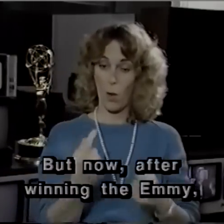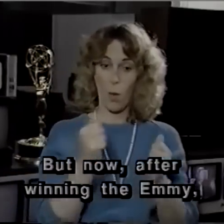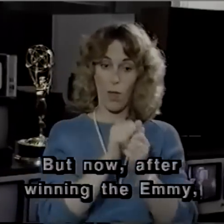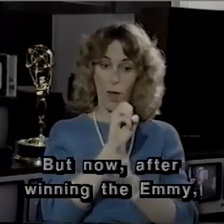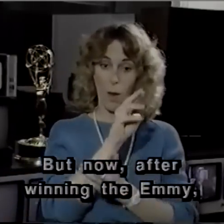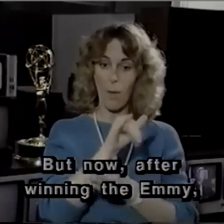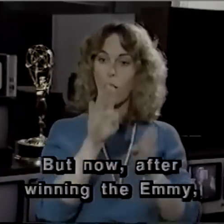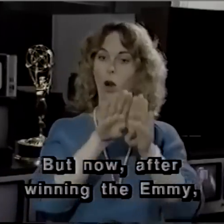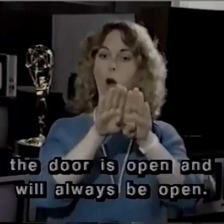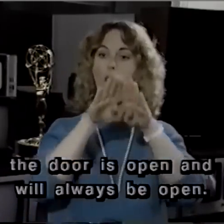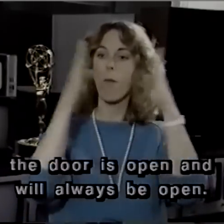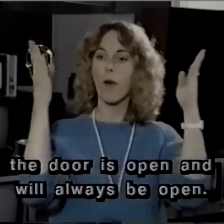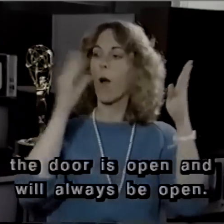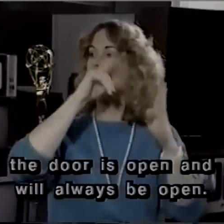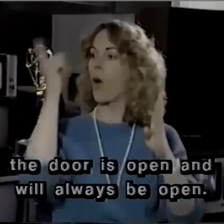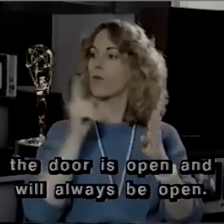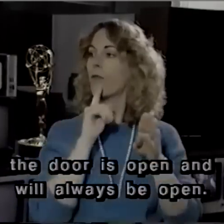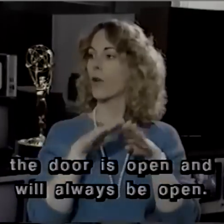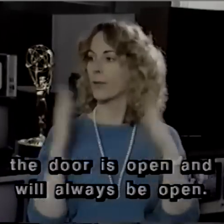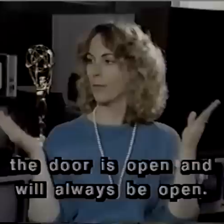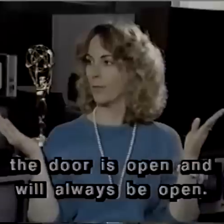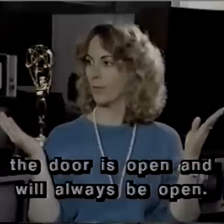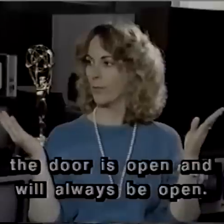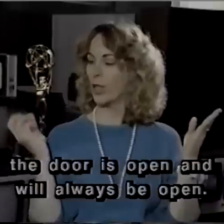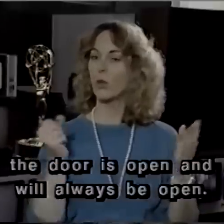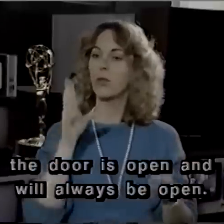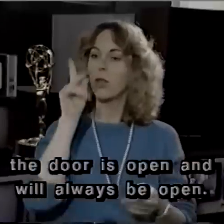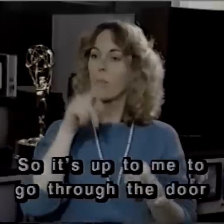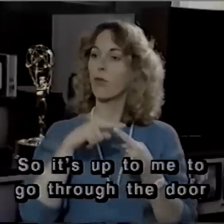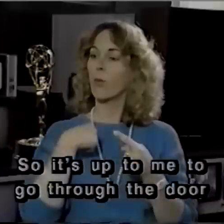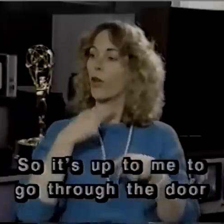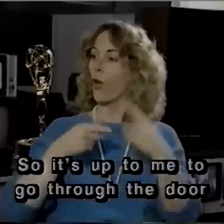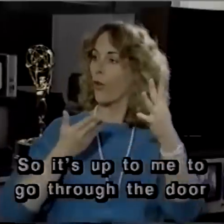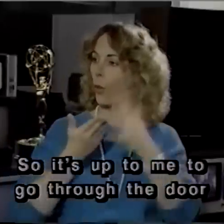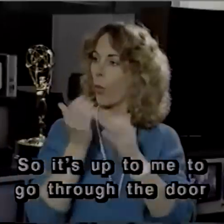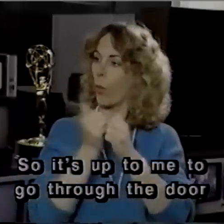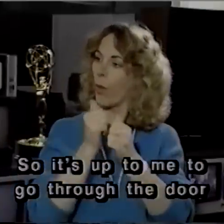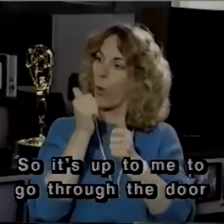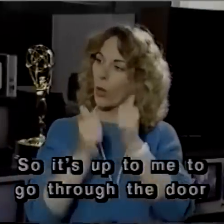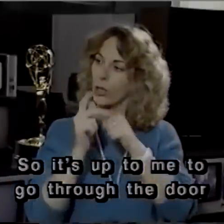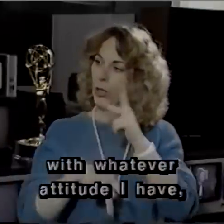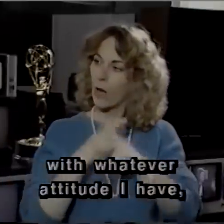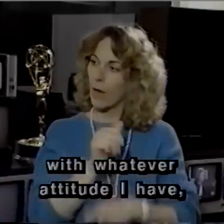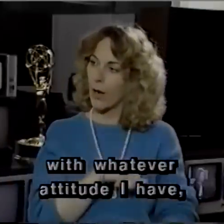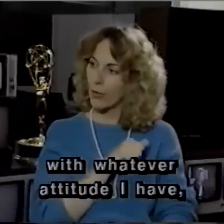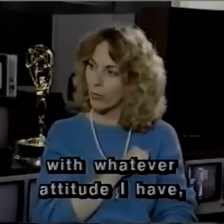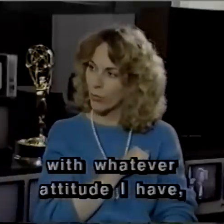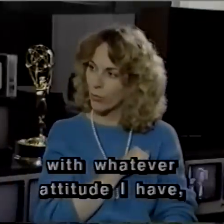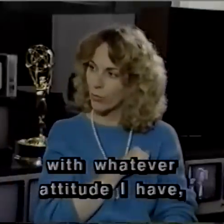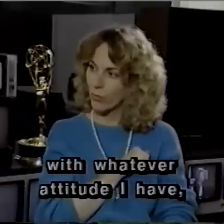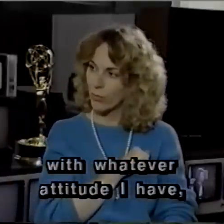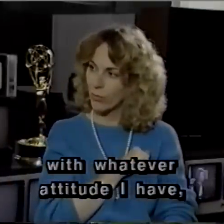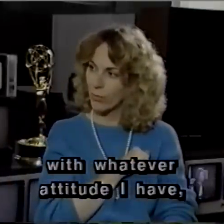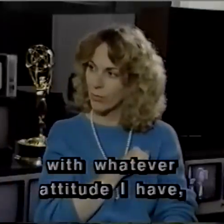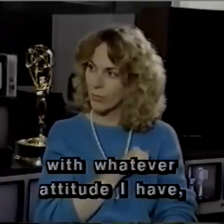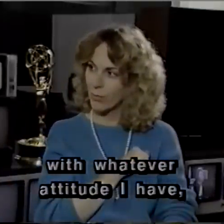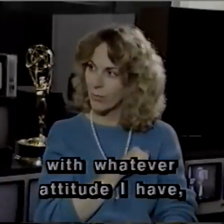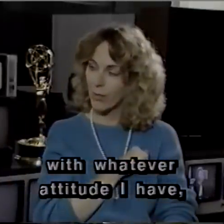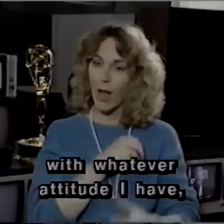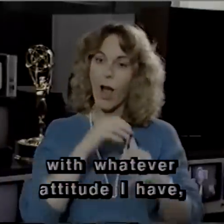Emmy, the doors open and will always be open. So it's up to me to go through the door with whatever attitude I have and